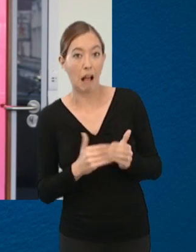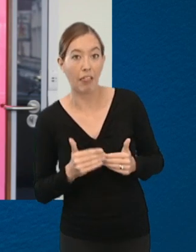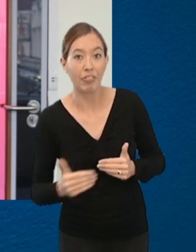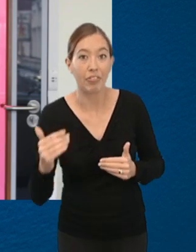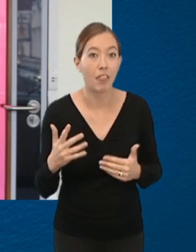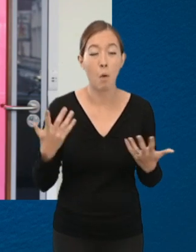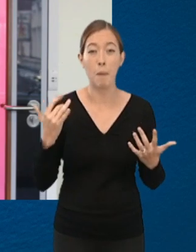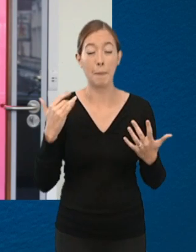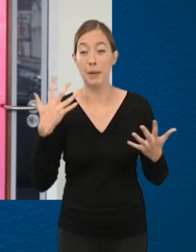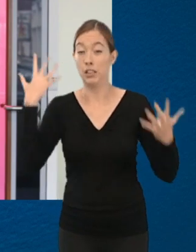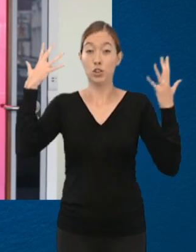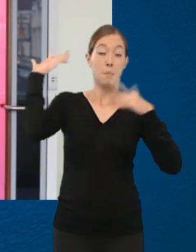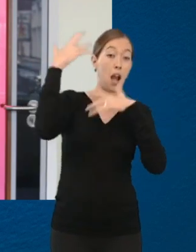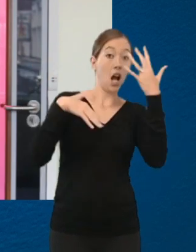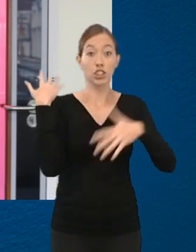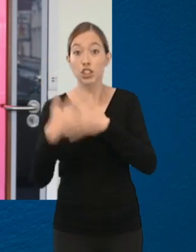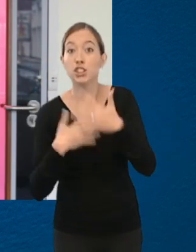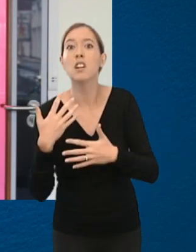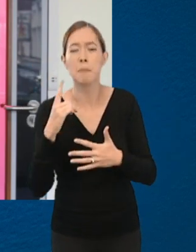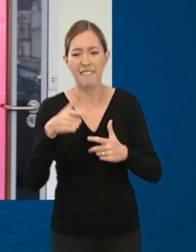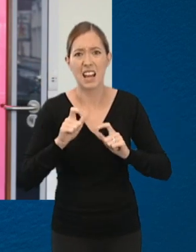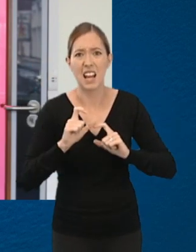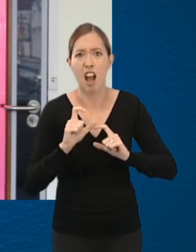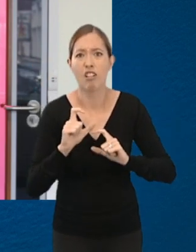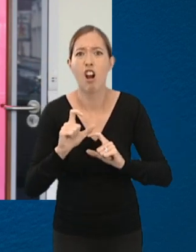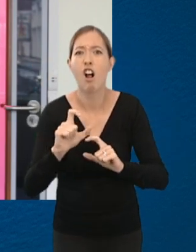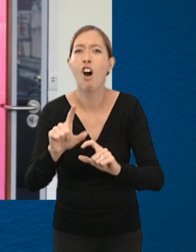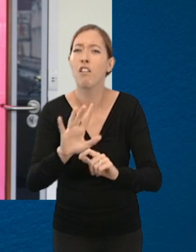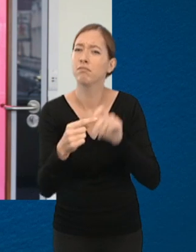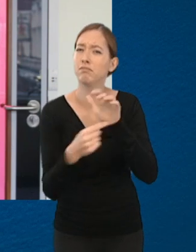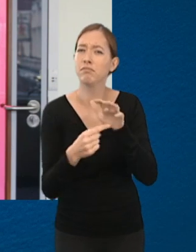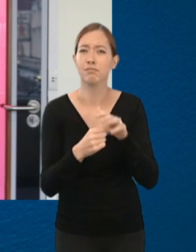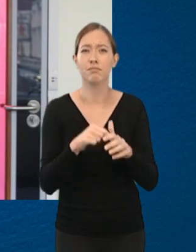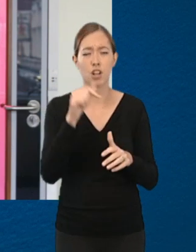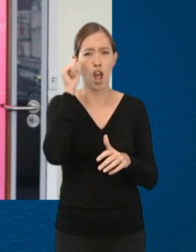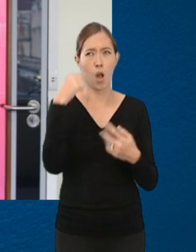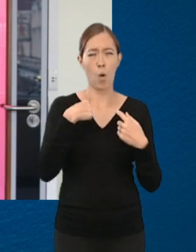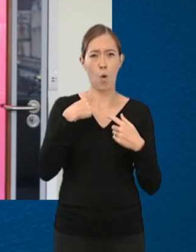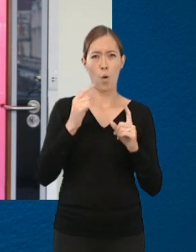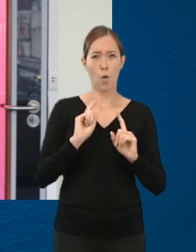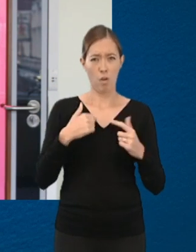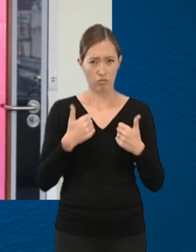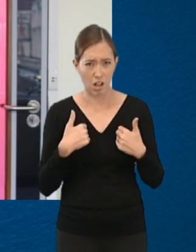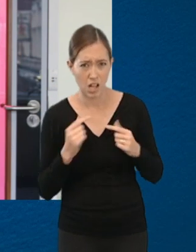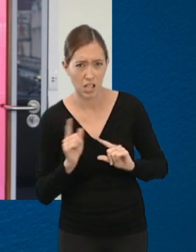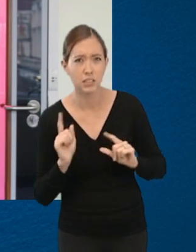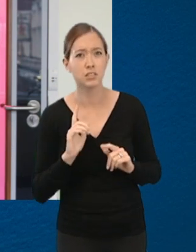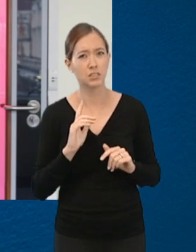things aren't going on but then that continues and I think it's really important to know with yourself and to be honest with your friends